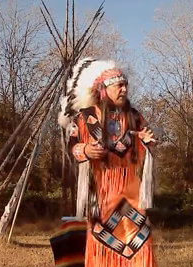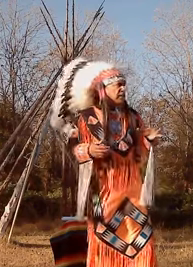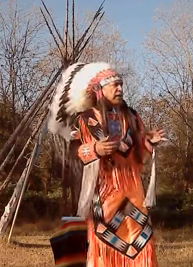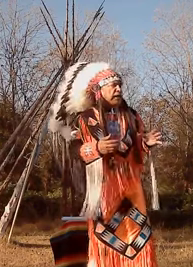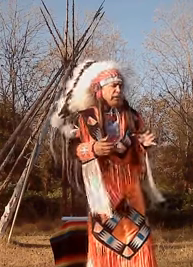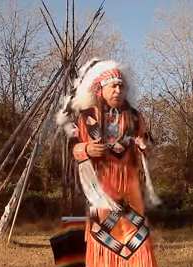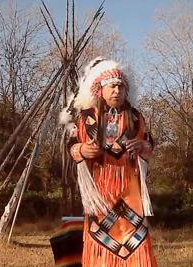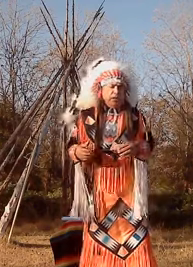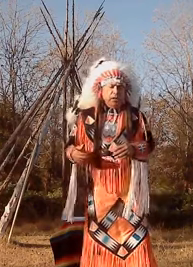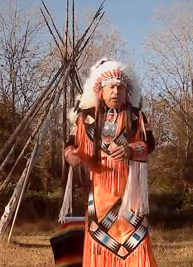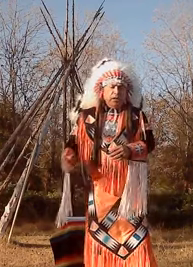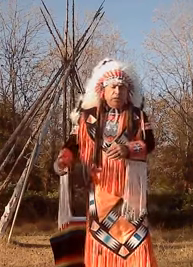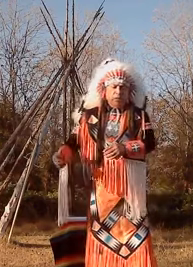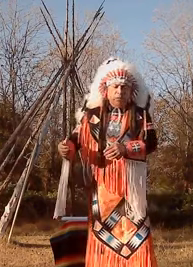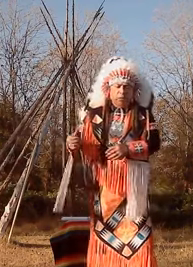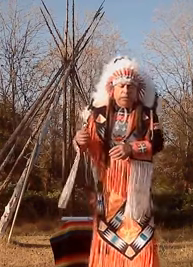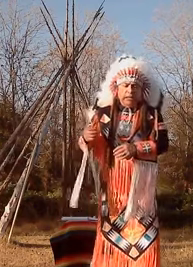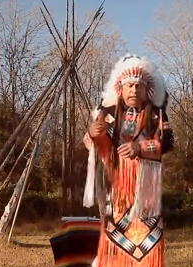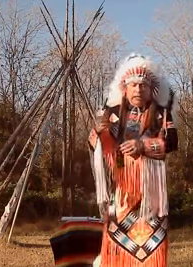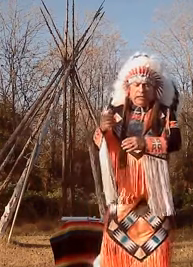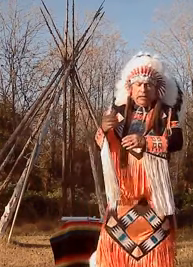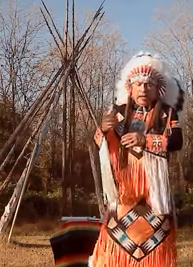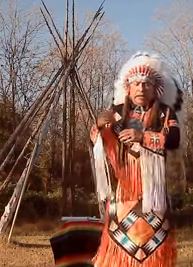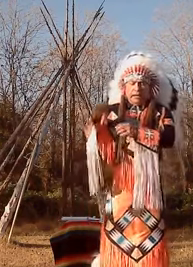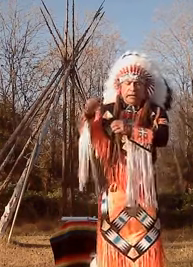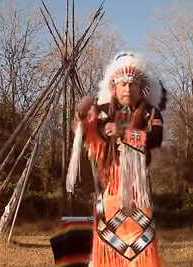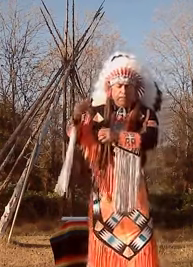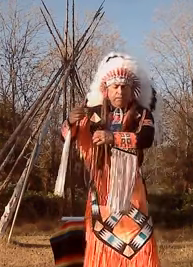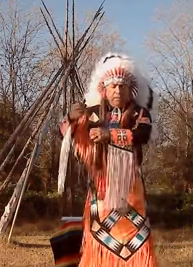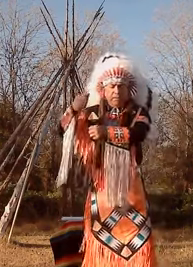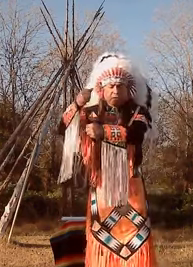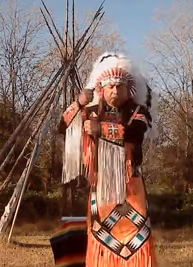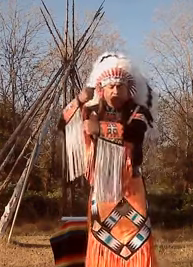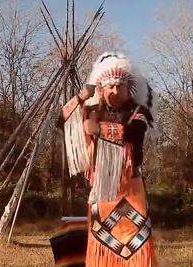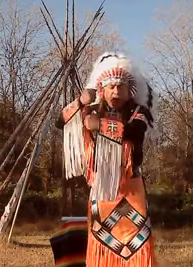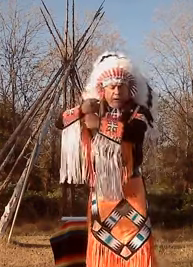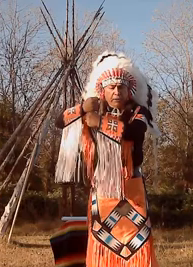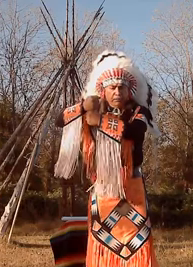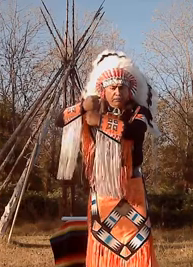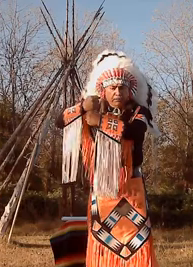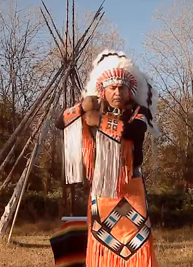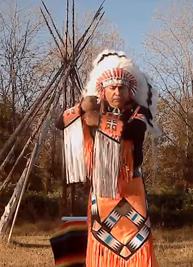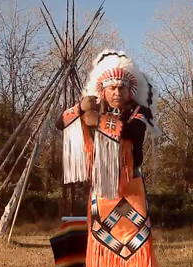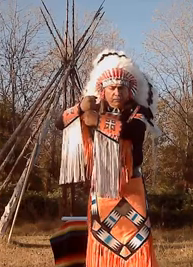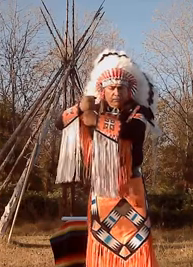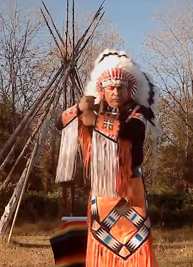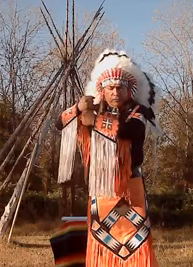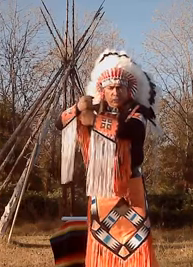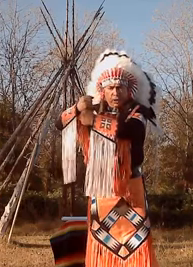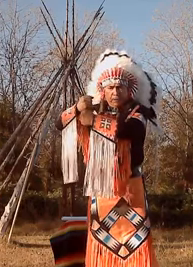indian sign language we would be like um like one right here okay